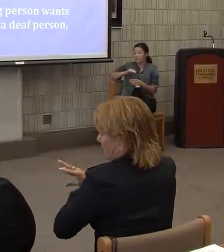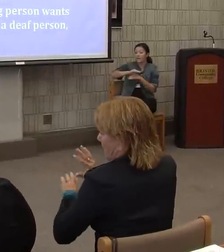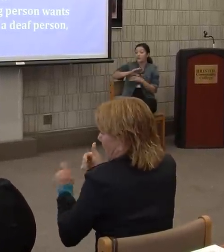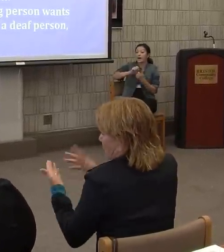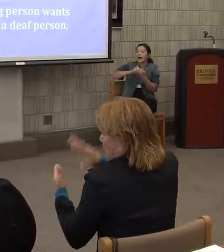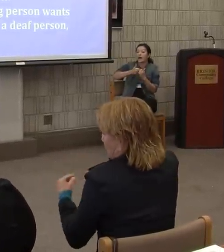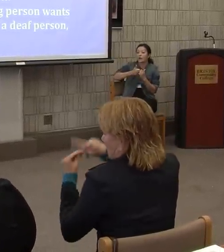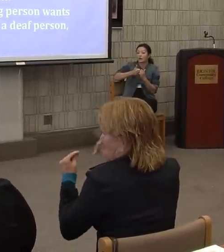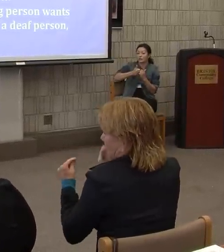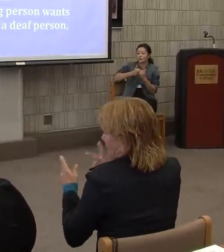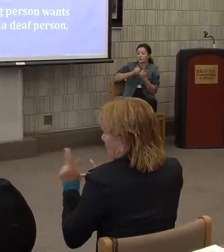What should they do?